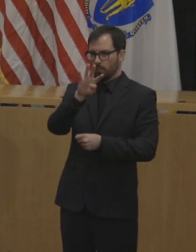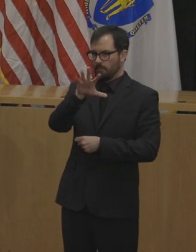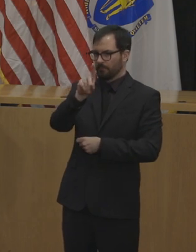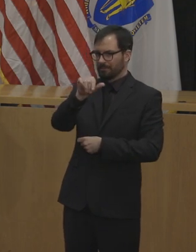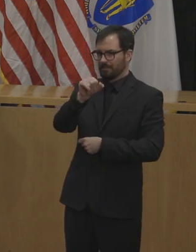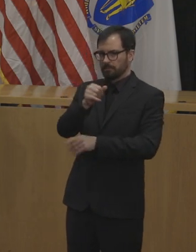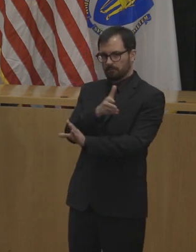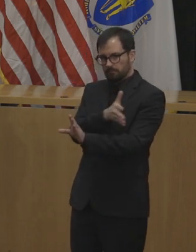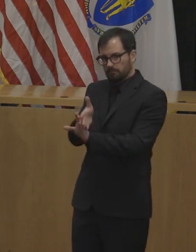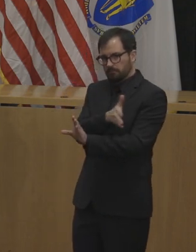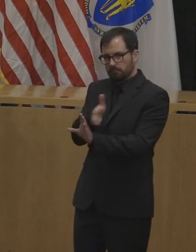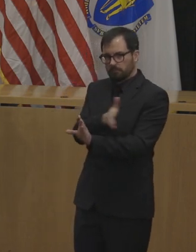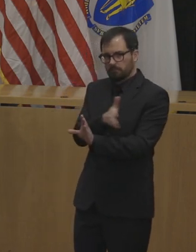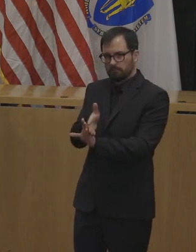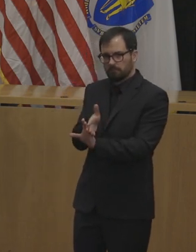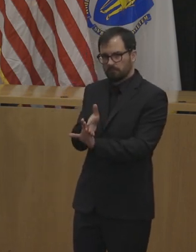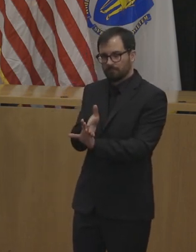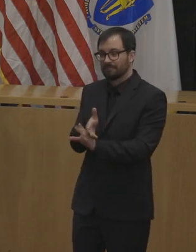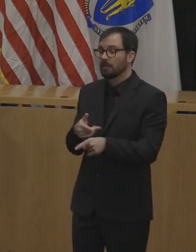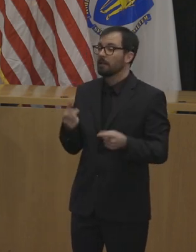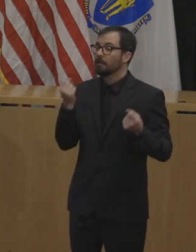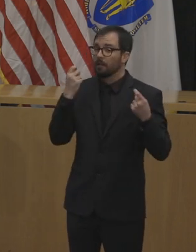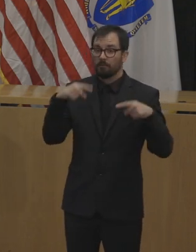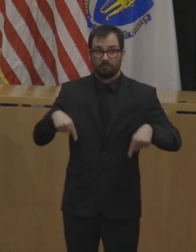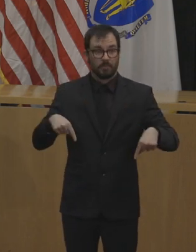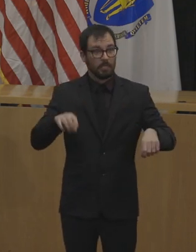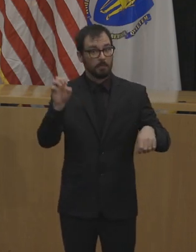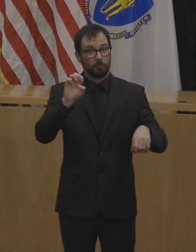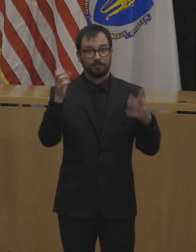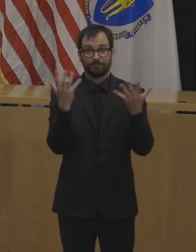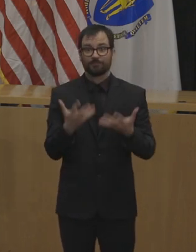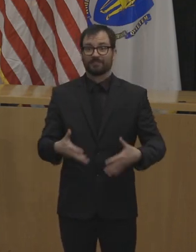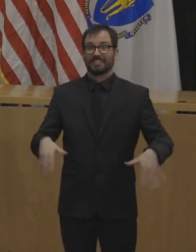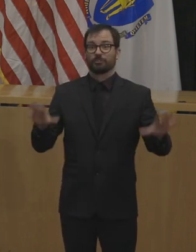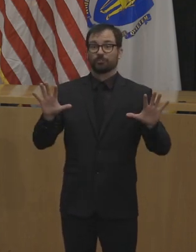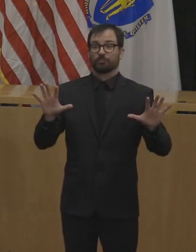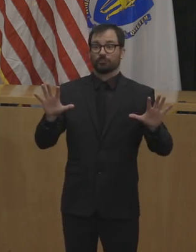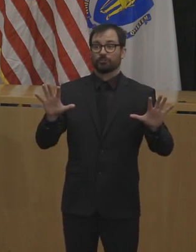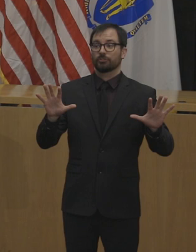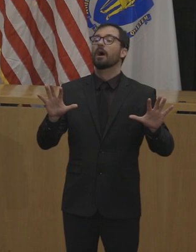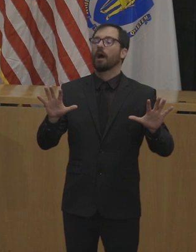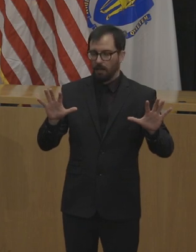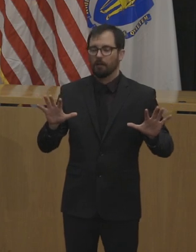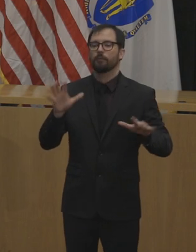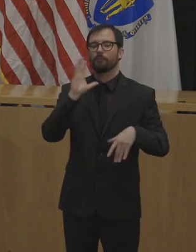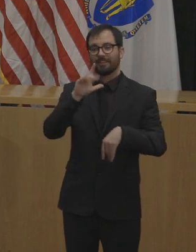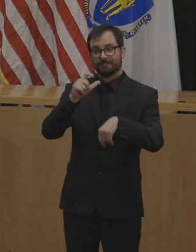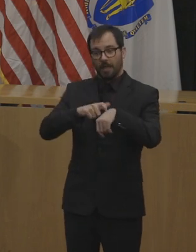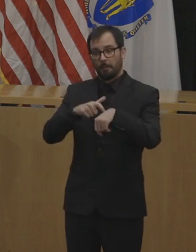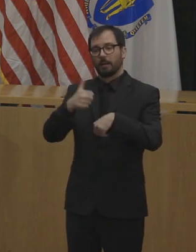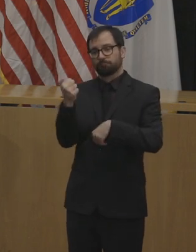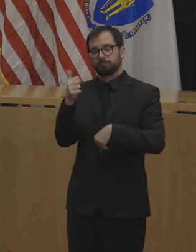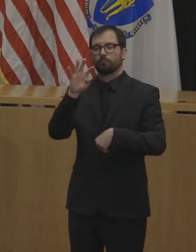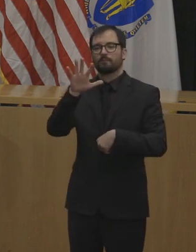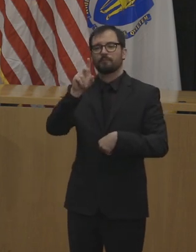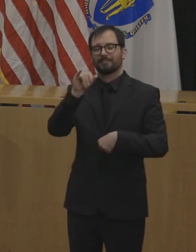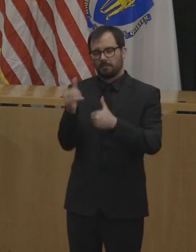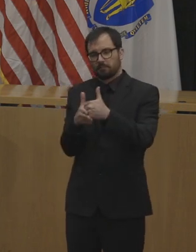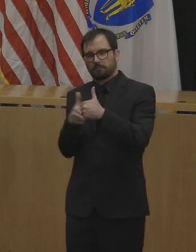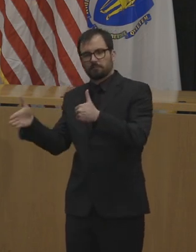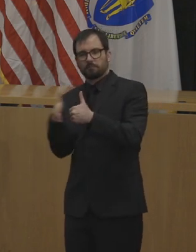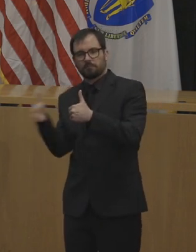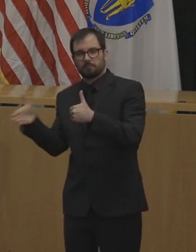issues there. We've heard a lot about the frontline workers, your police, your fire, your emergency